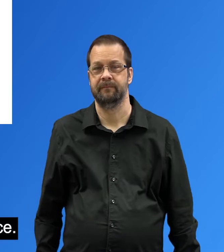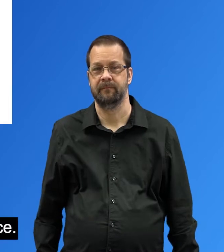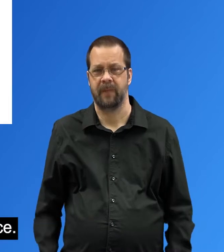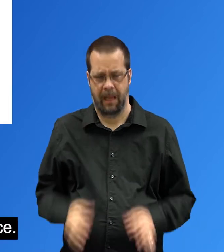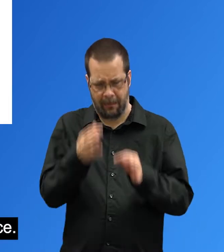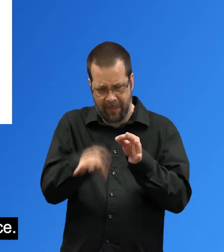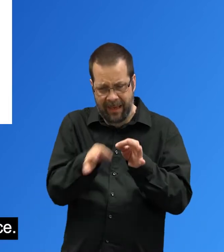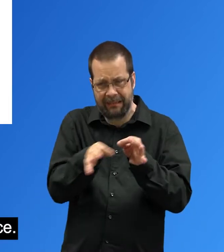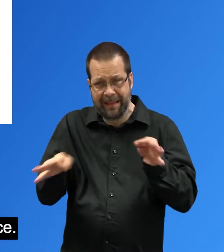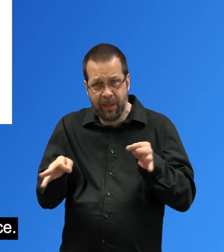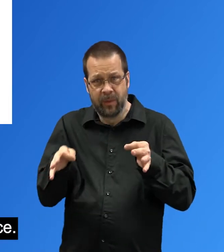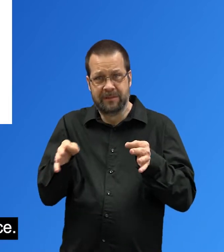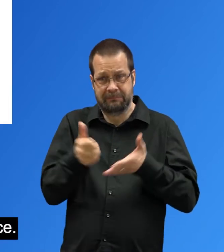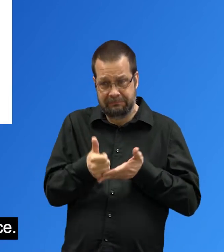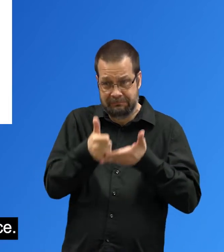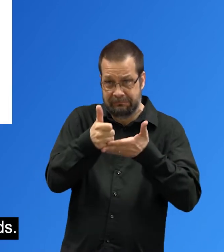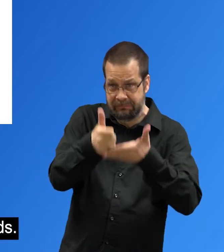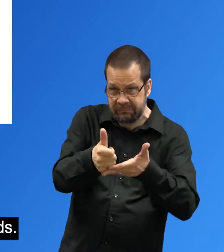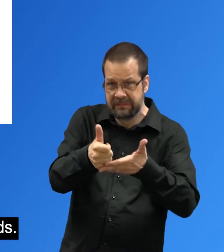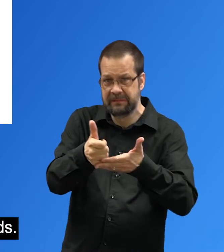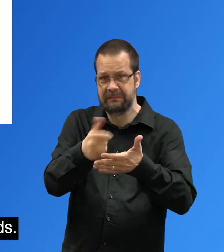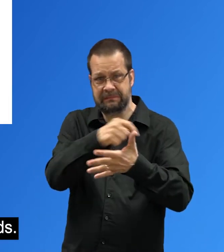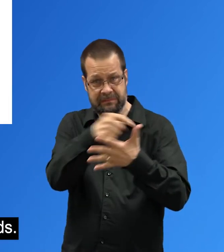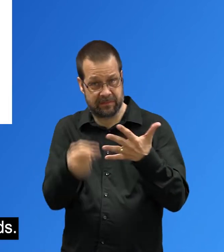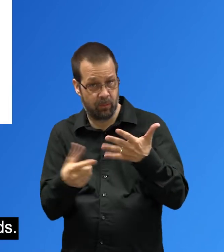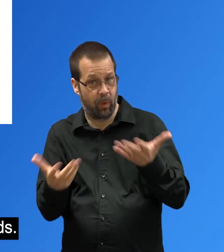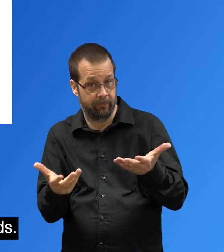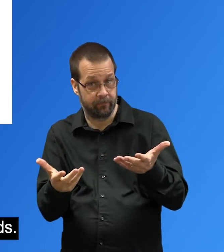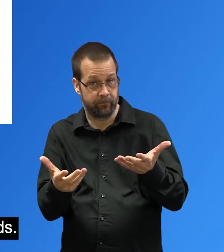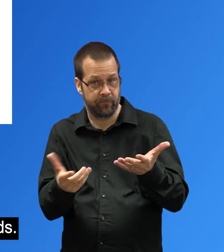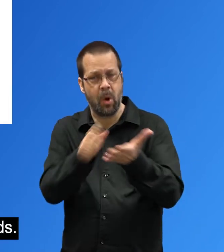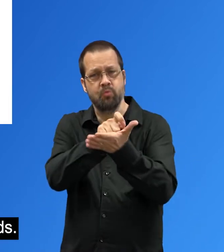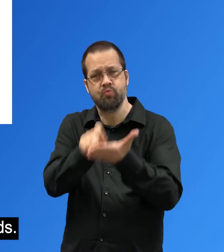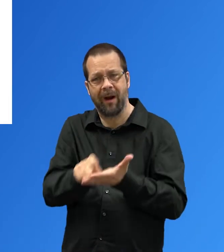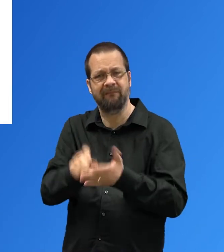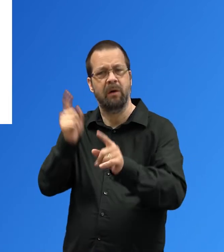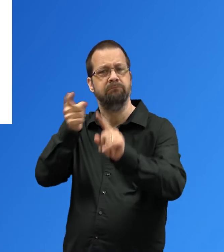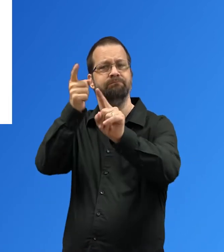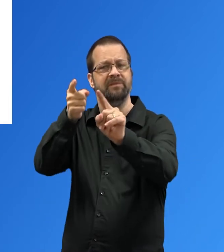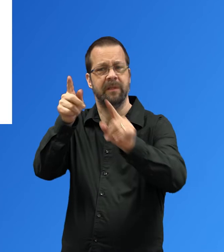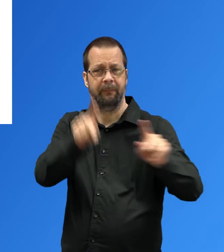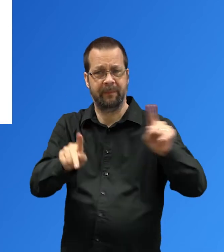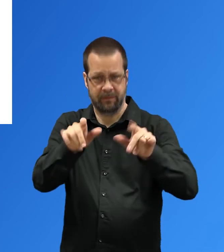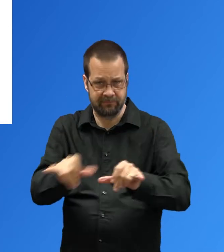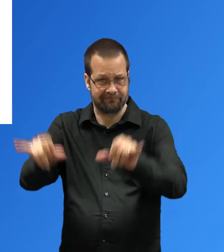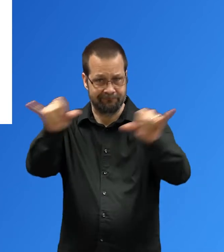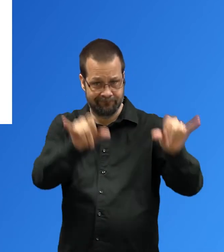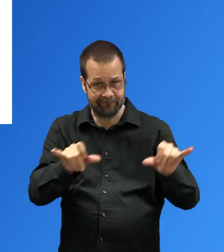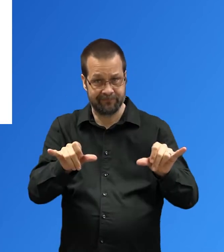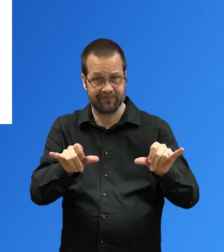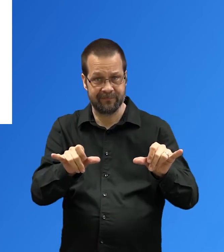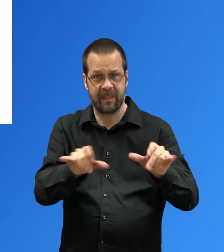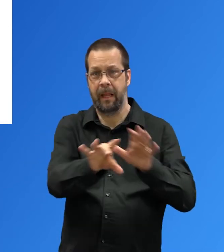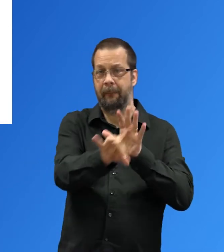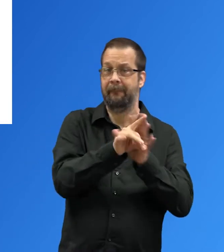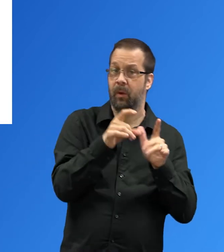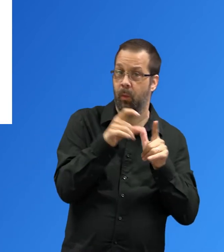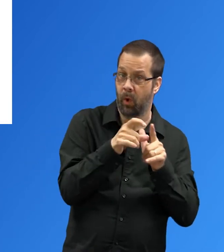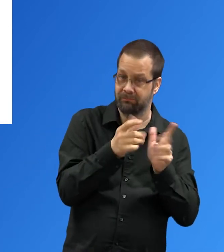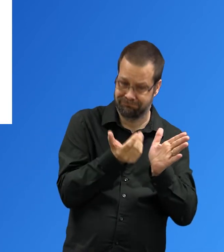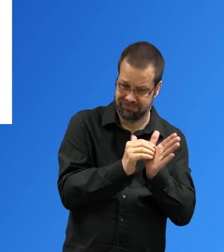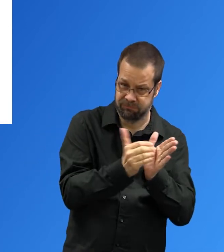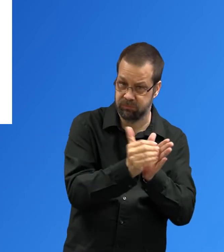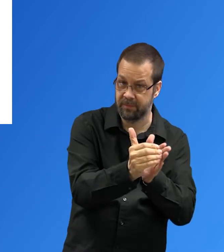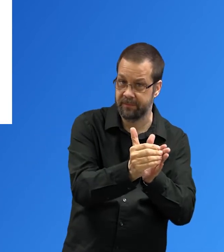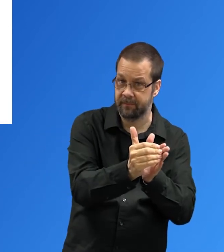Write for your typical audience Choose frequently used words Use short sentences Do not use acronyms